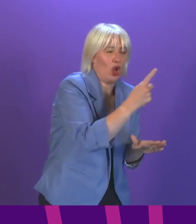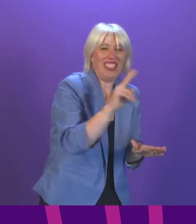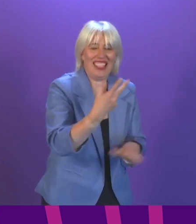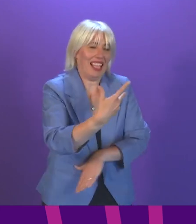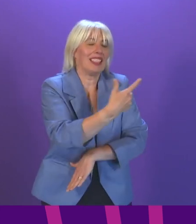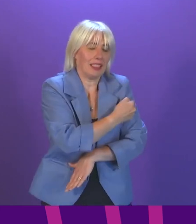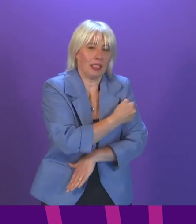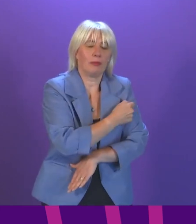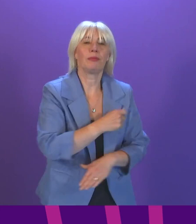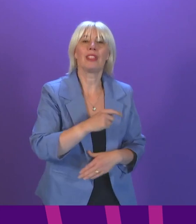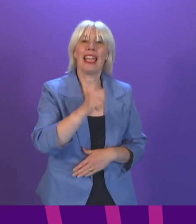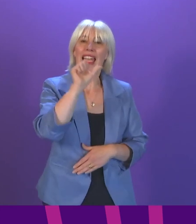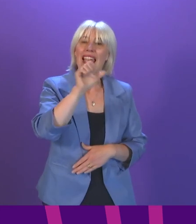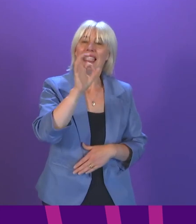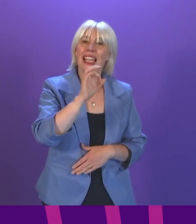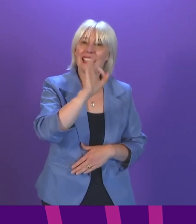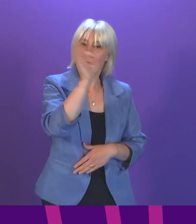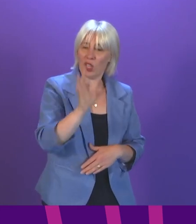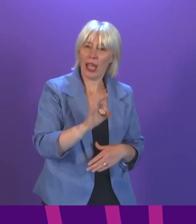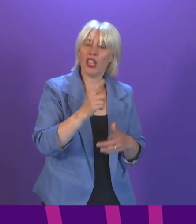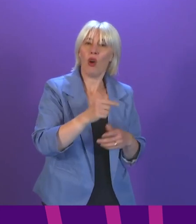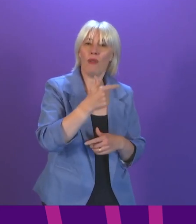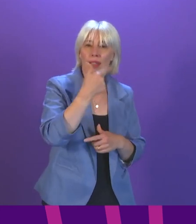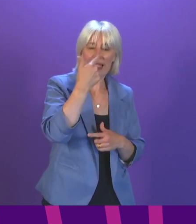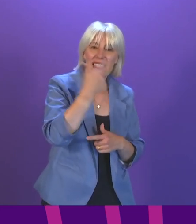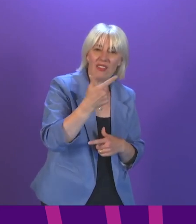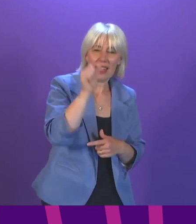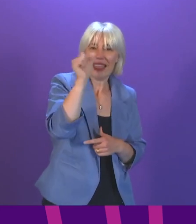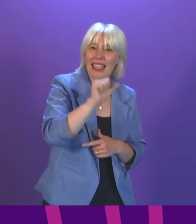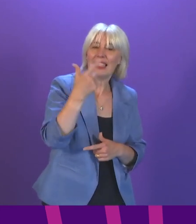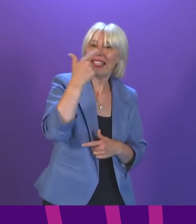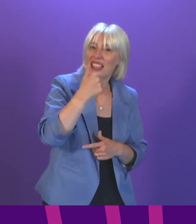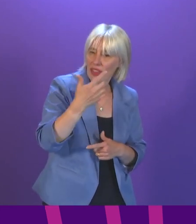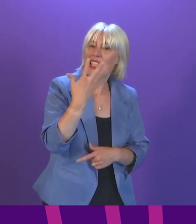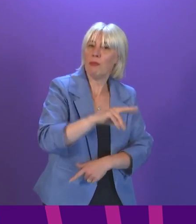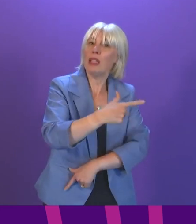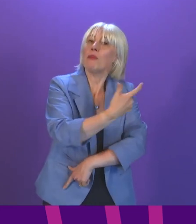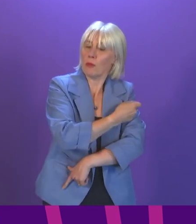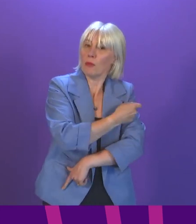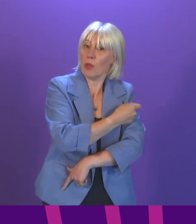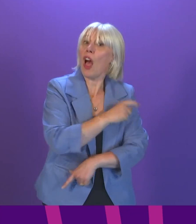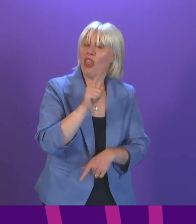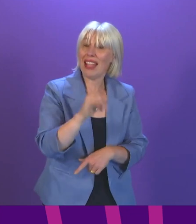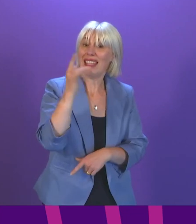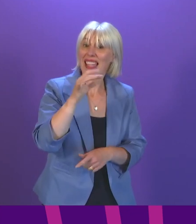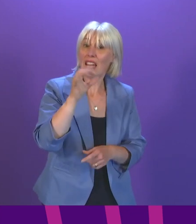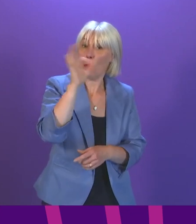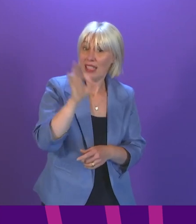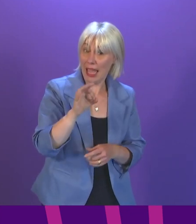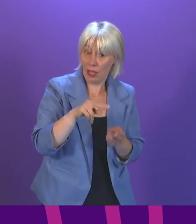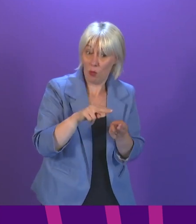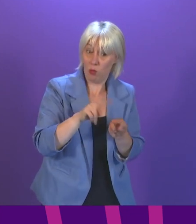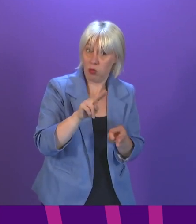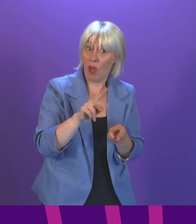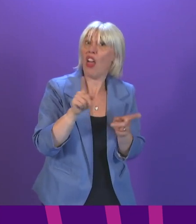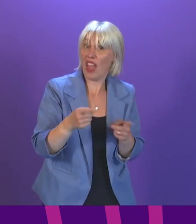60% of 16 and 17-year-olds have had the first JAG already, and that is 10 percentage points higher than I reported